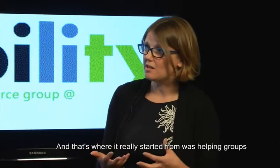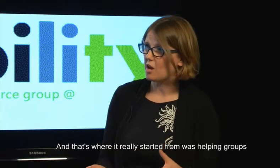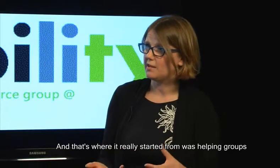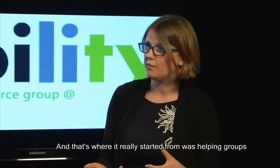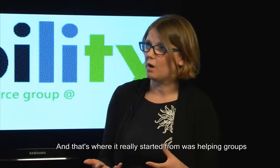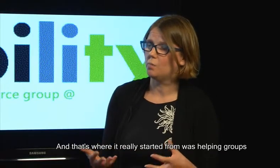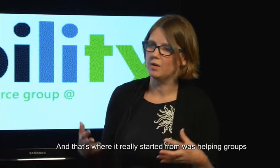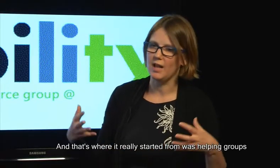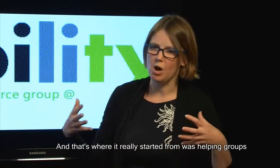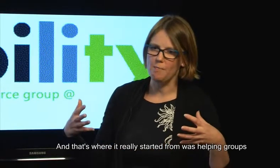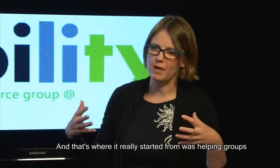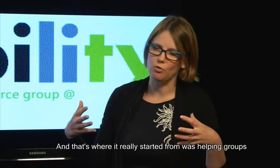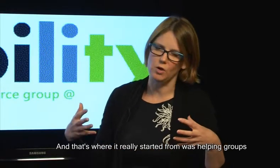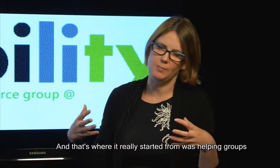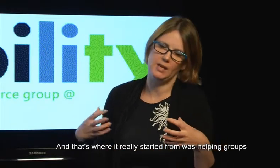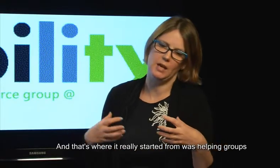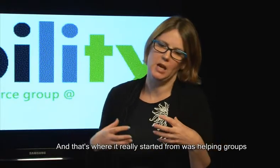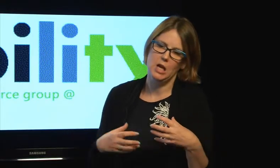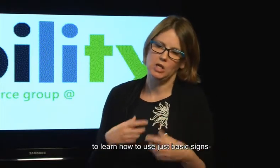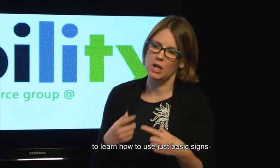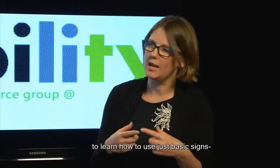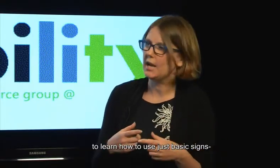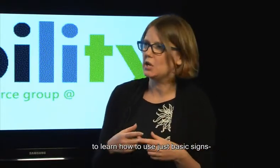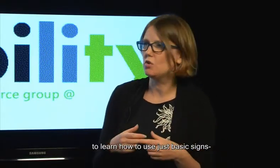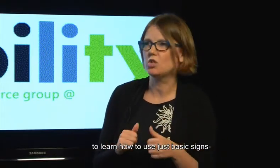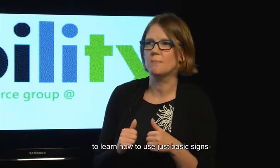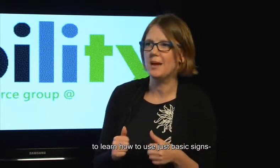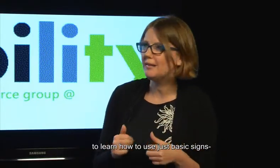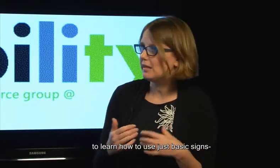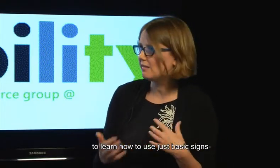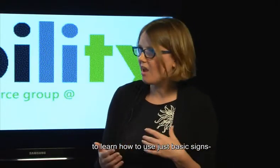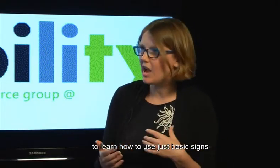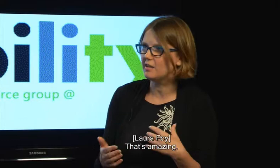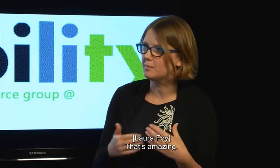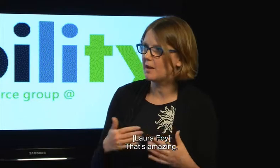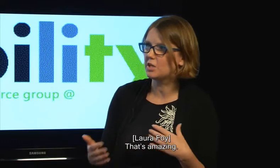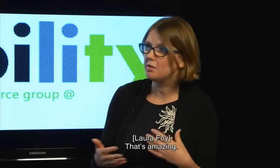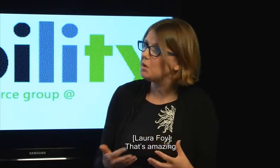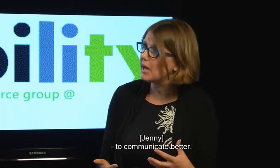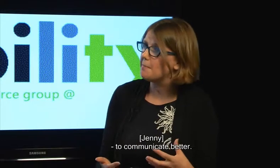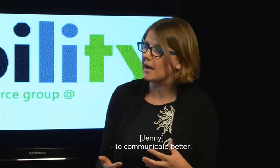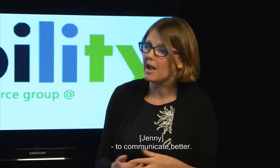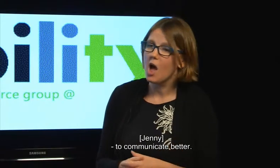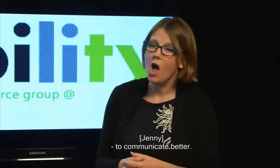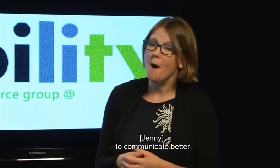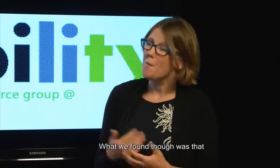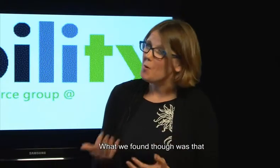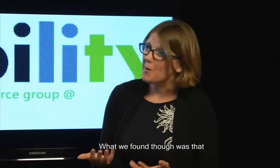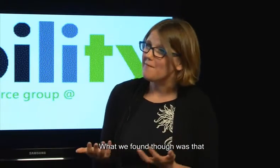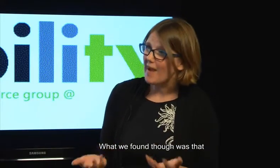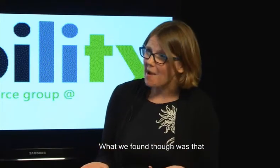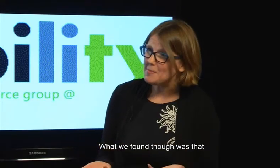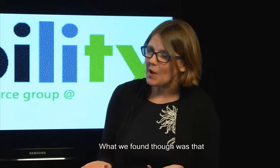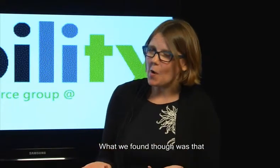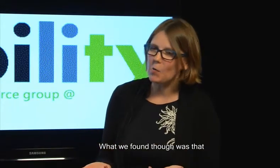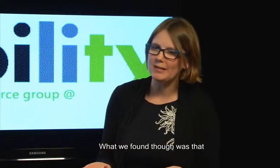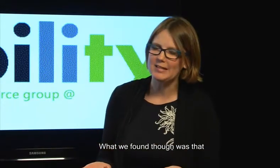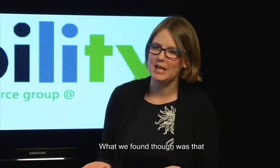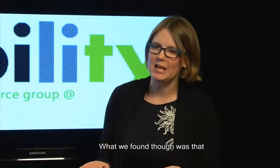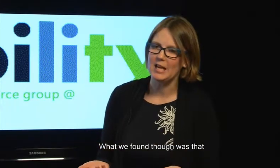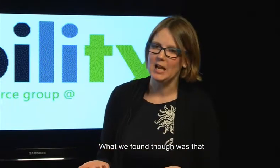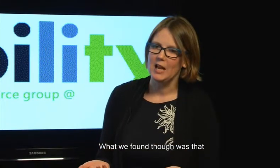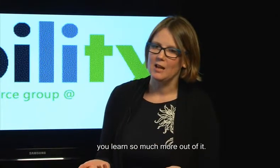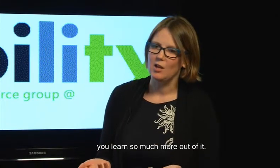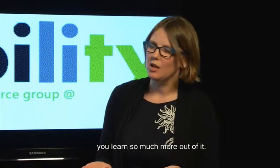really started from was helping groups to to learn how to use just basic sign to be able to communicate better what we found though